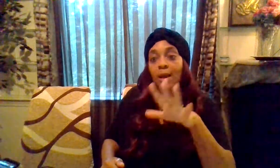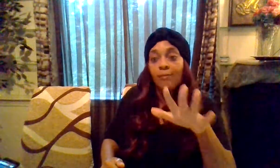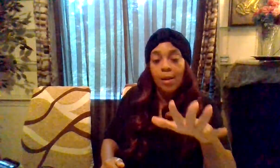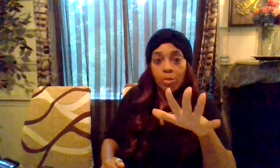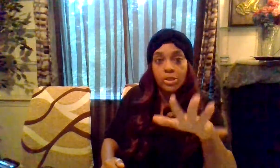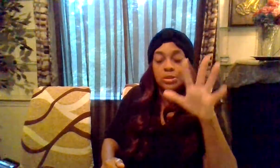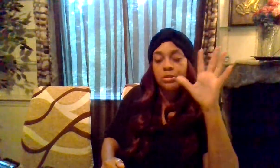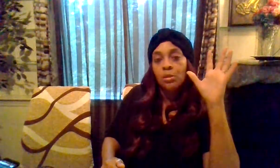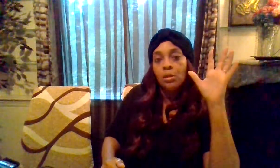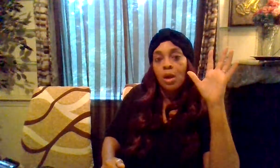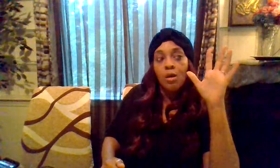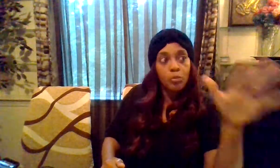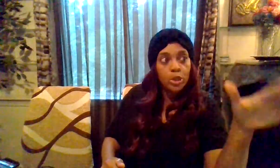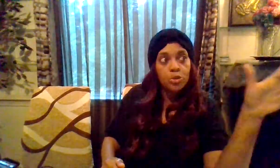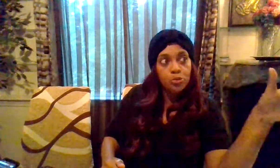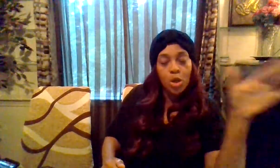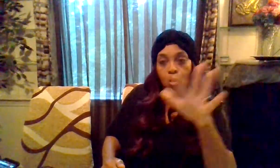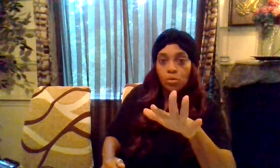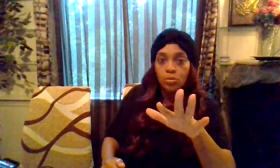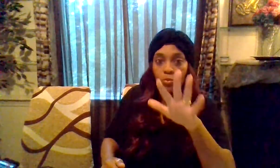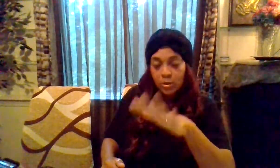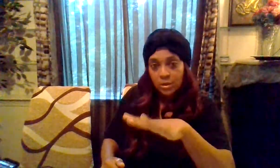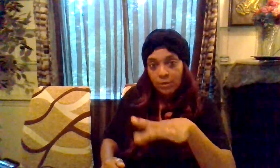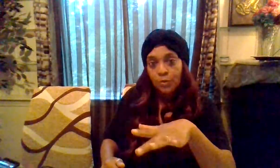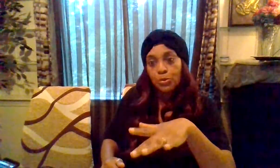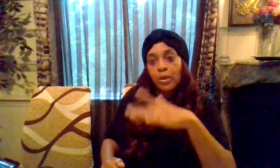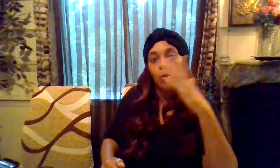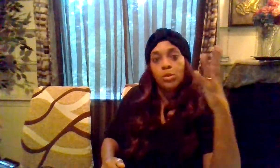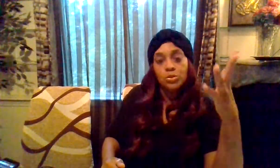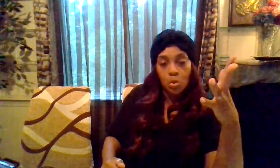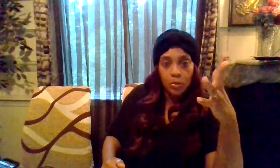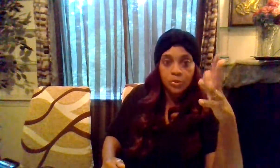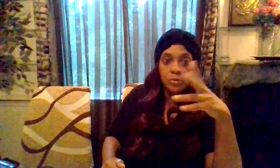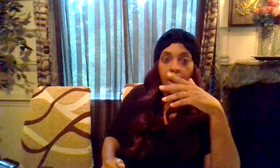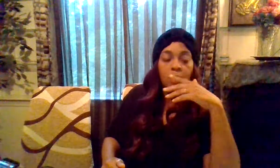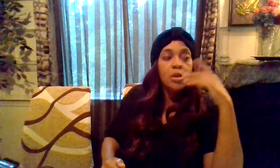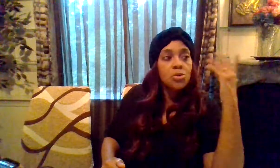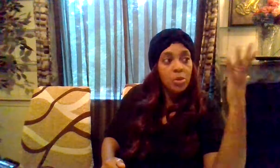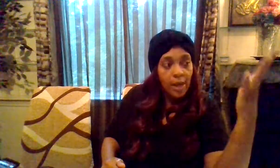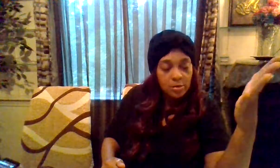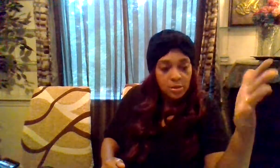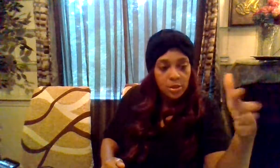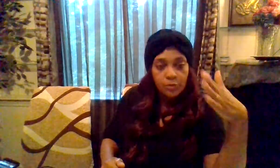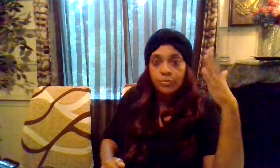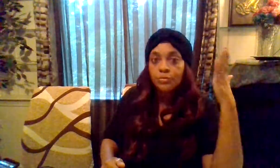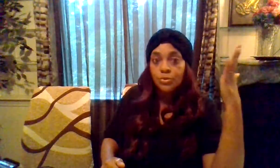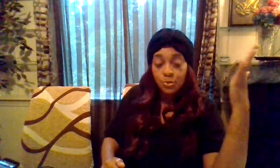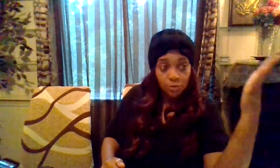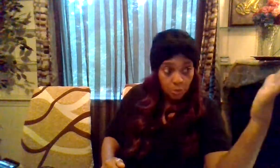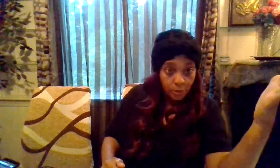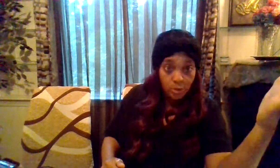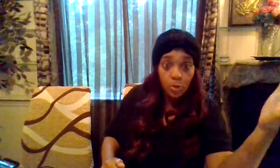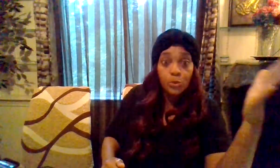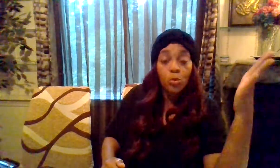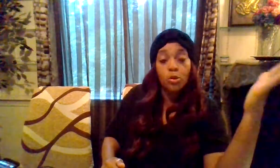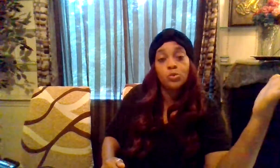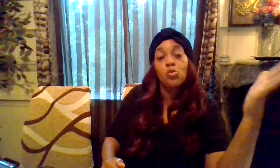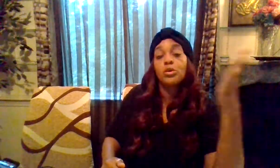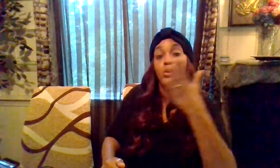that vibration of what you know what's living through that what's growing through that you allow yourself to you know they're going through a worse war than